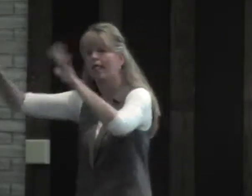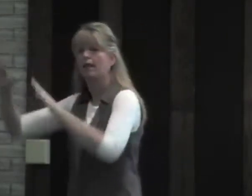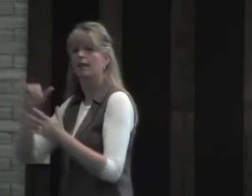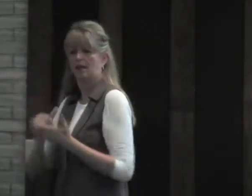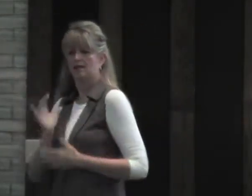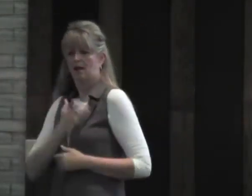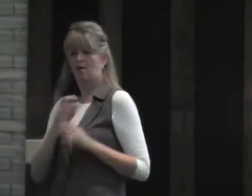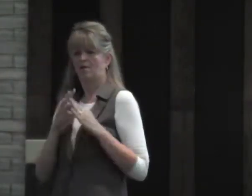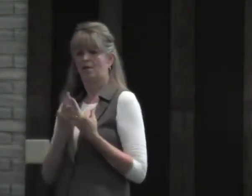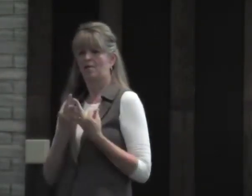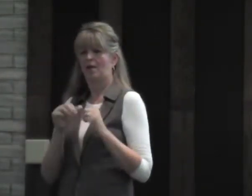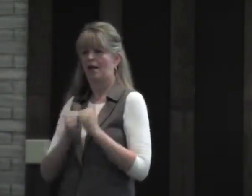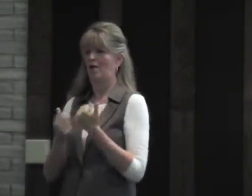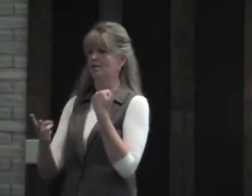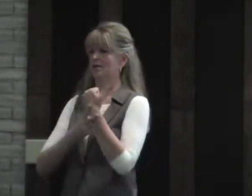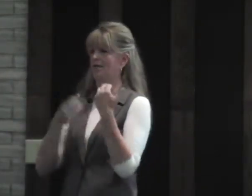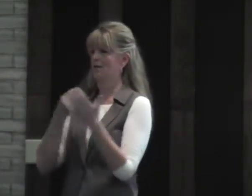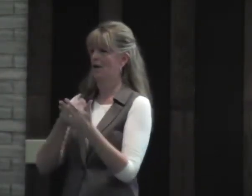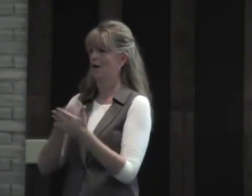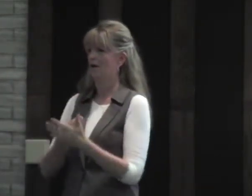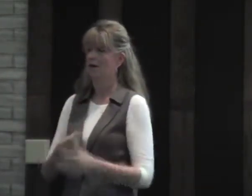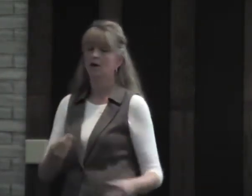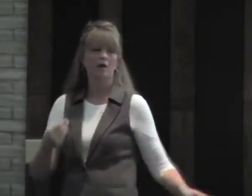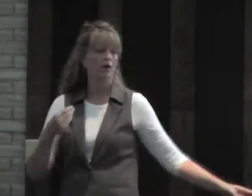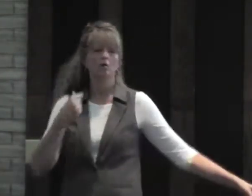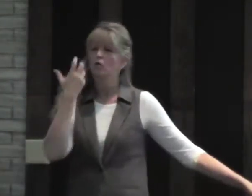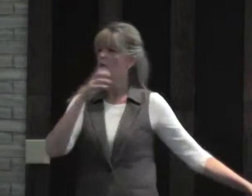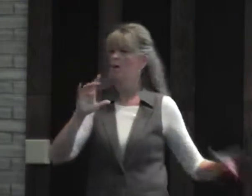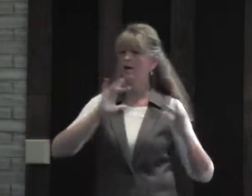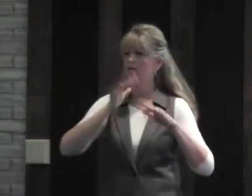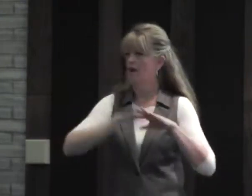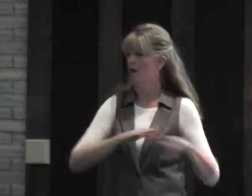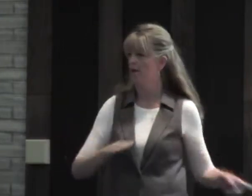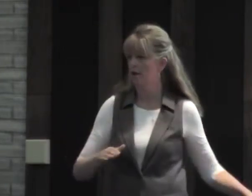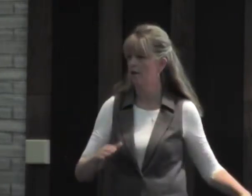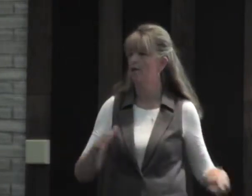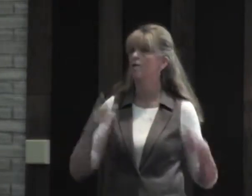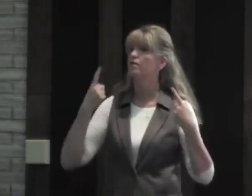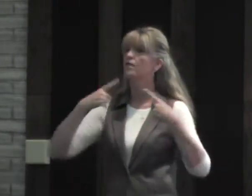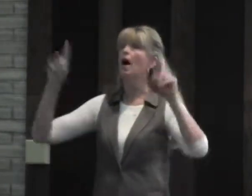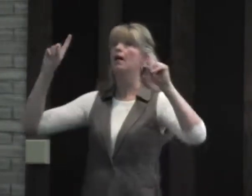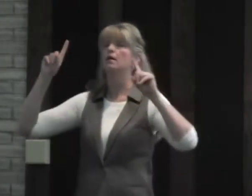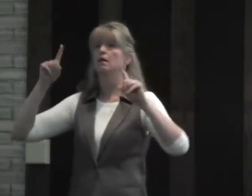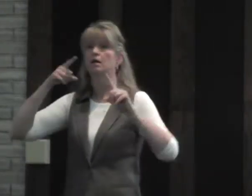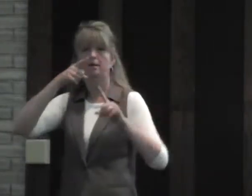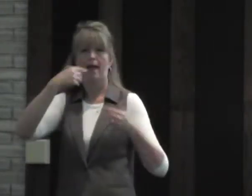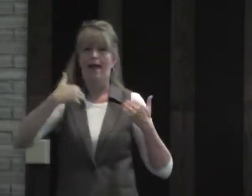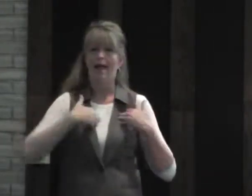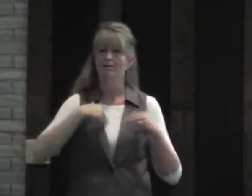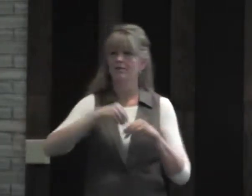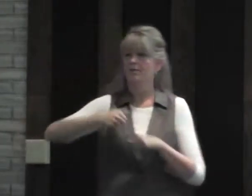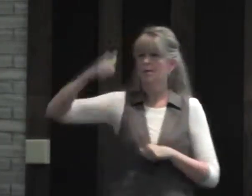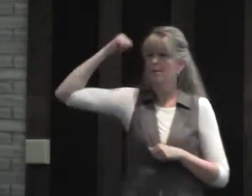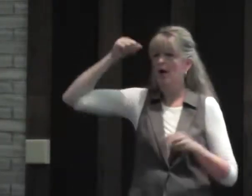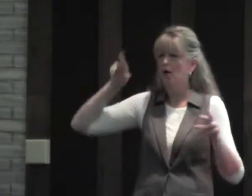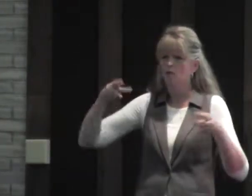There were certain things we did to save money. That was how our family saved money. So we didn't want internet on here. And then finally, they have,